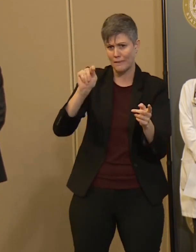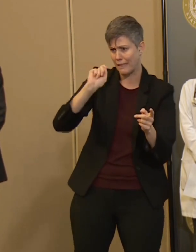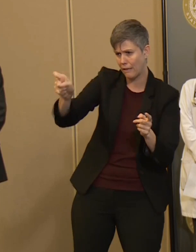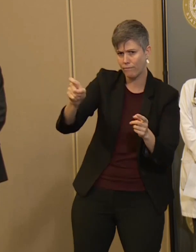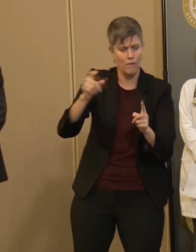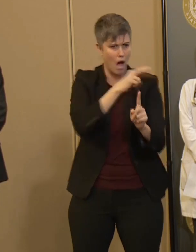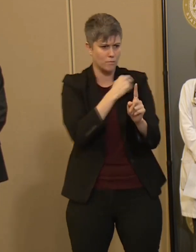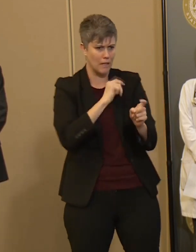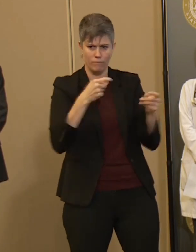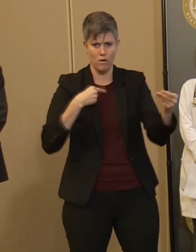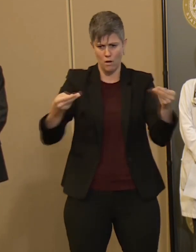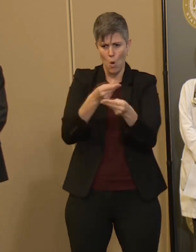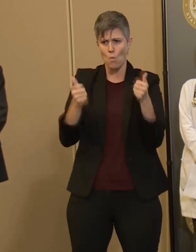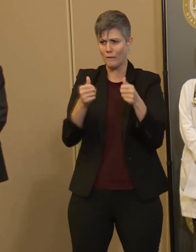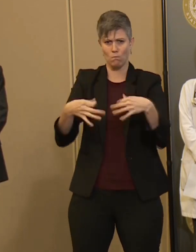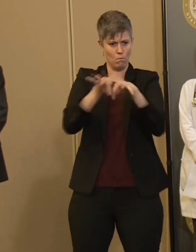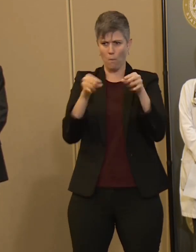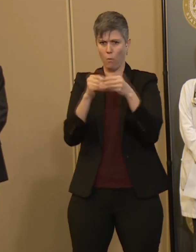we give it to nursing homes?